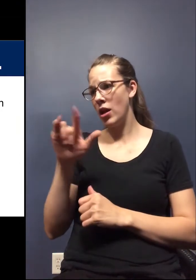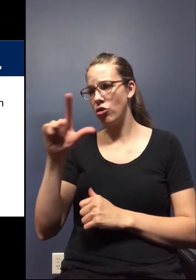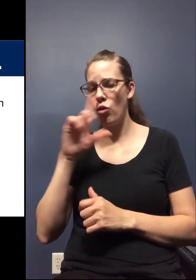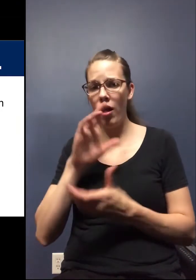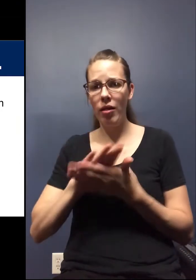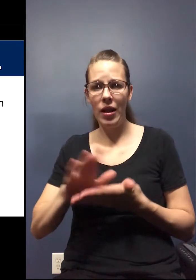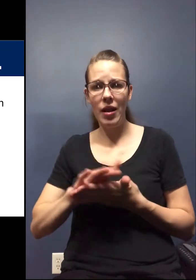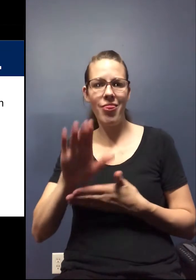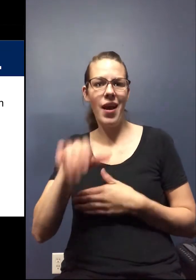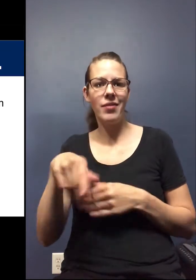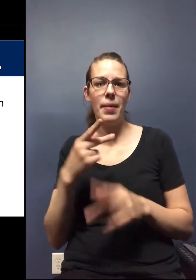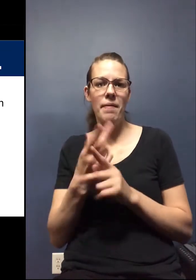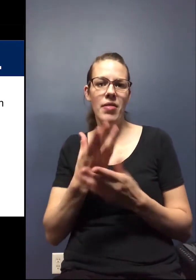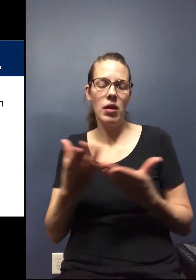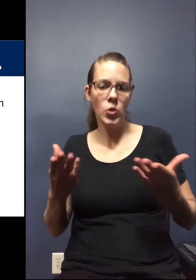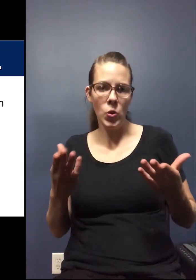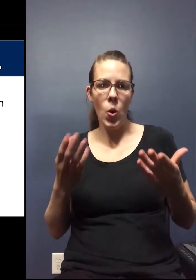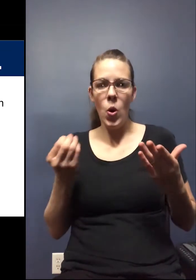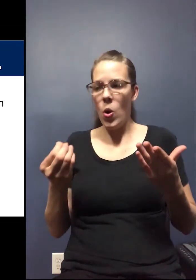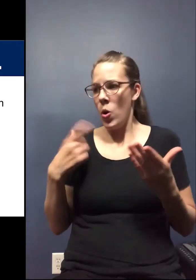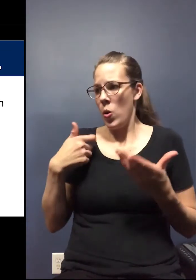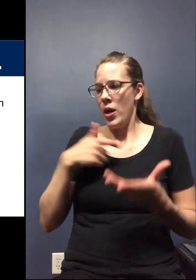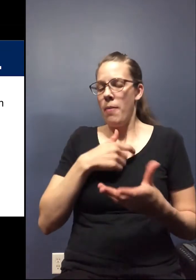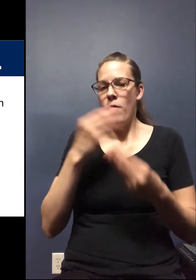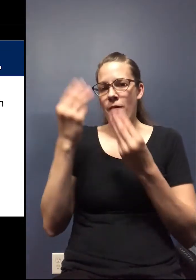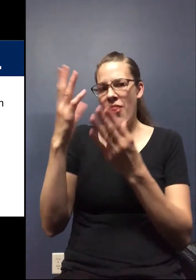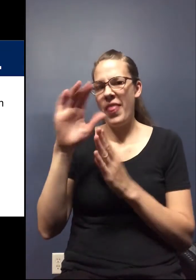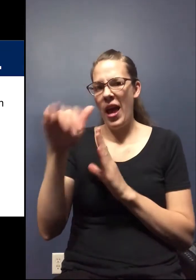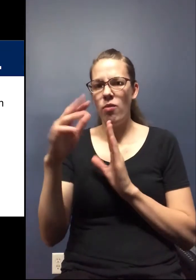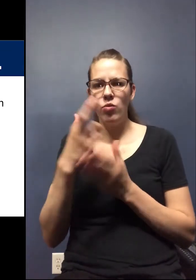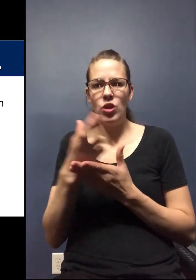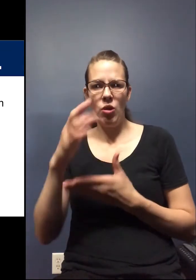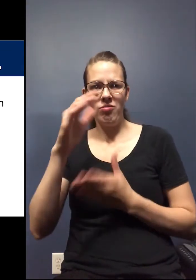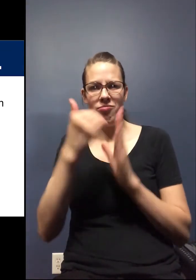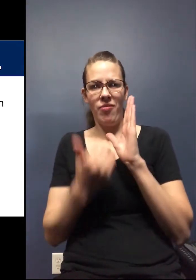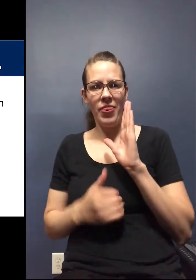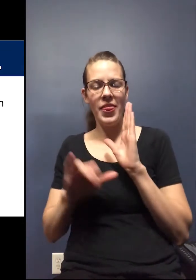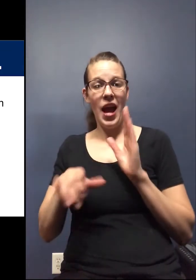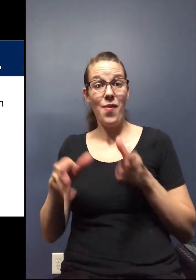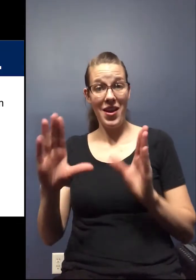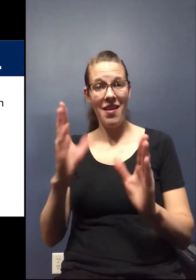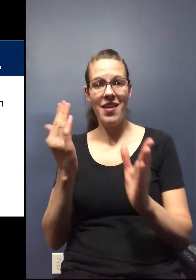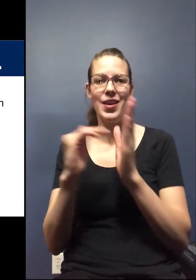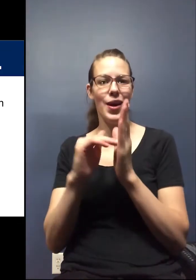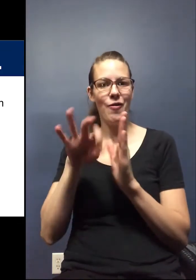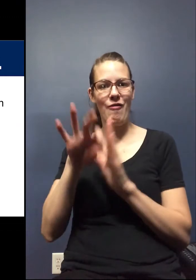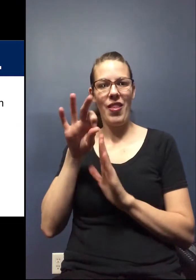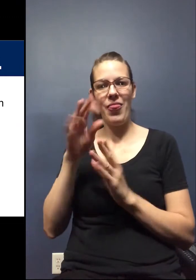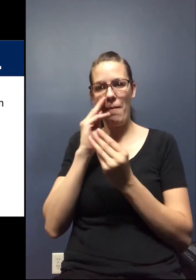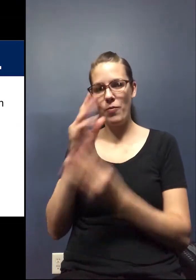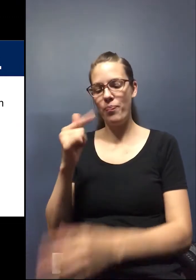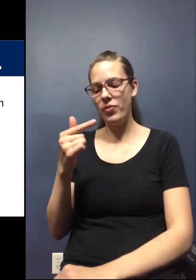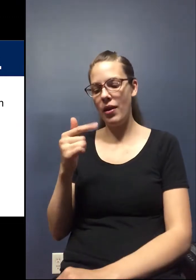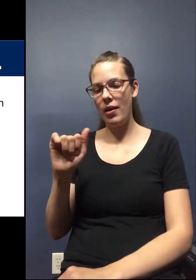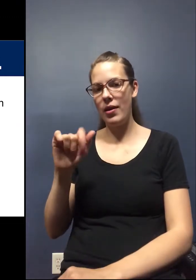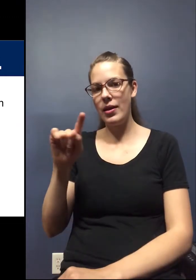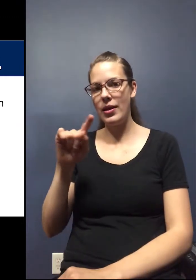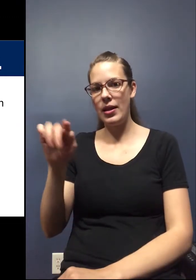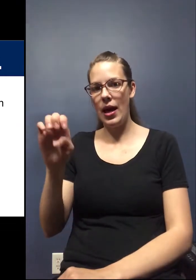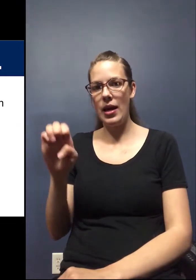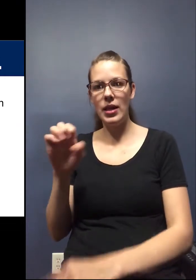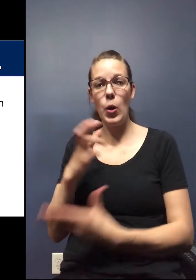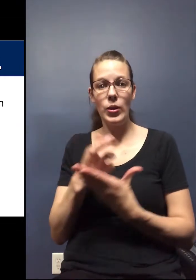cleanings. And so that's kind of how we went about providing those resources to the community. So again, you can find that information on the Gazette resource